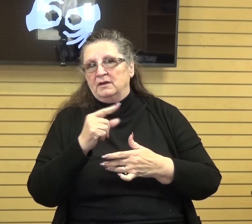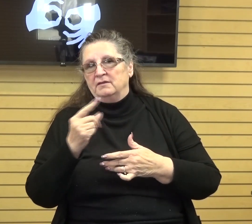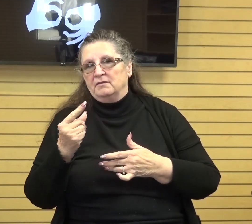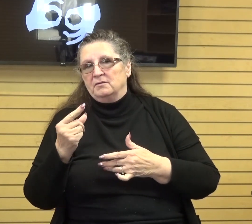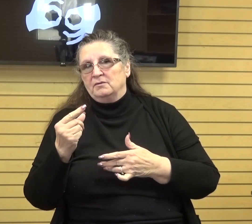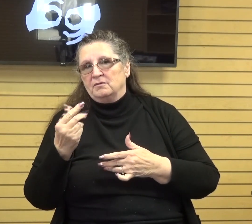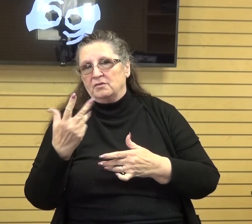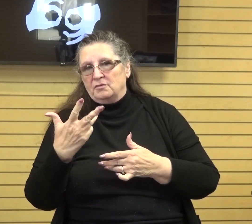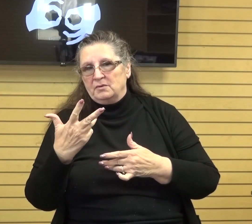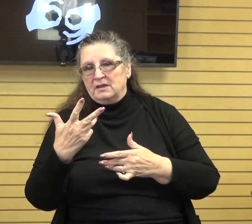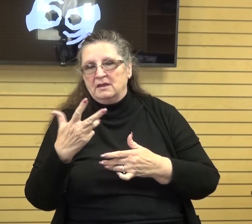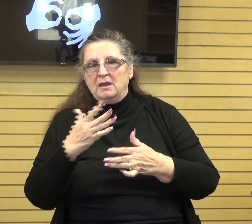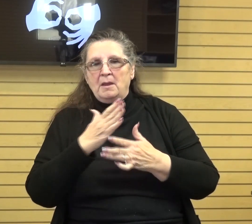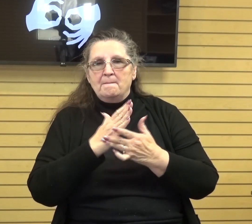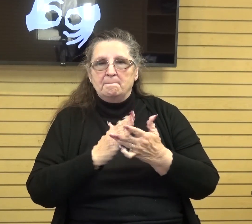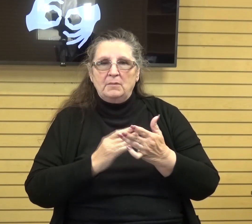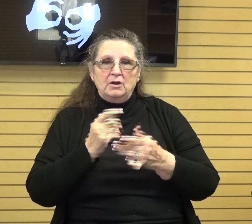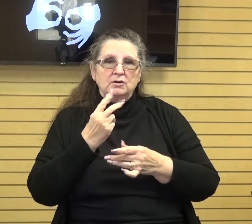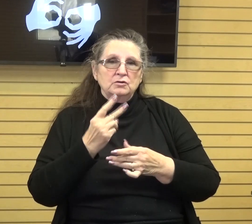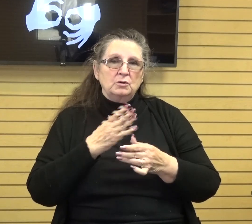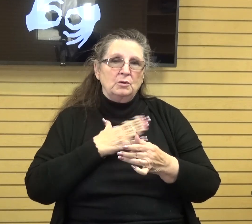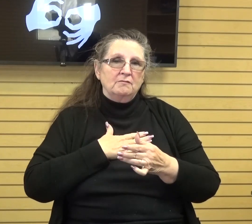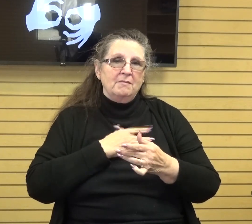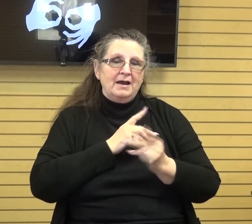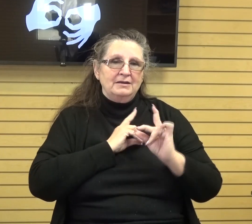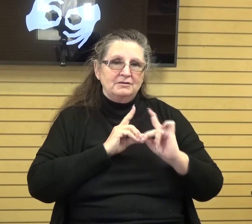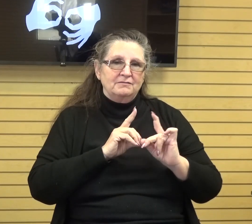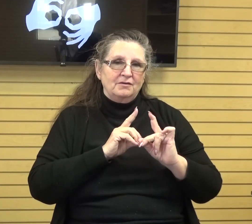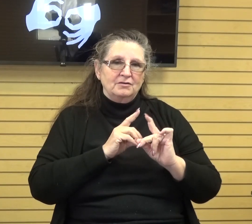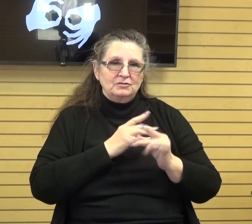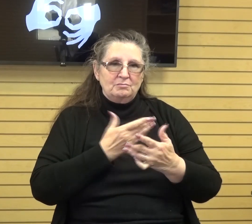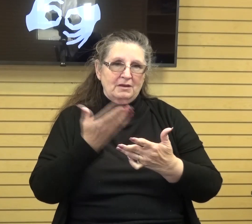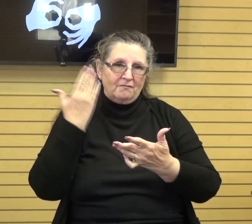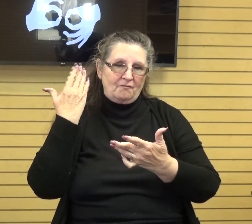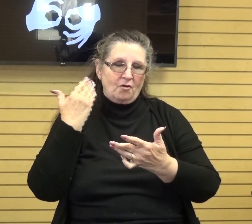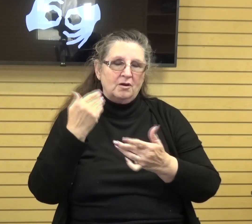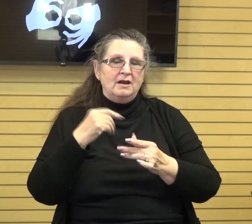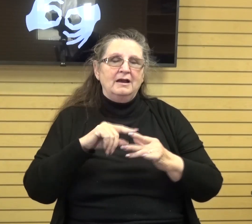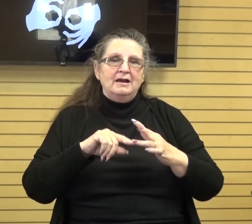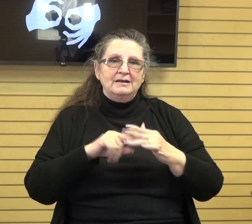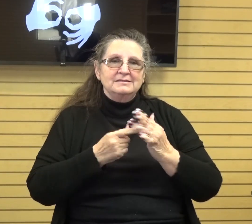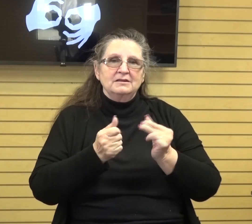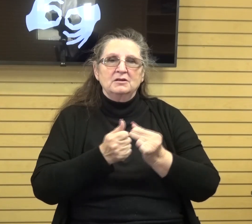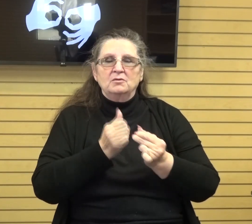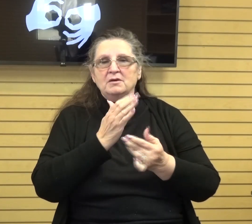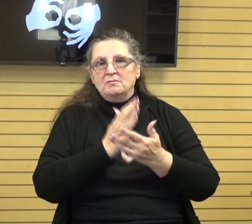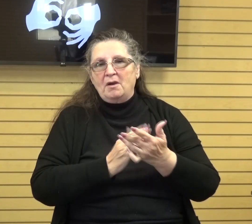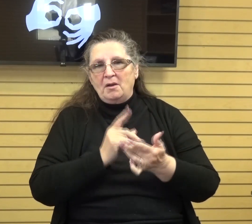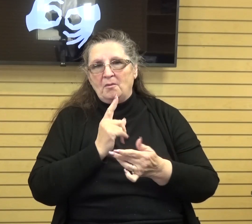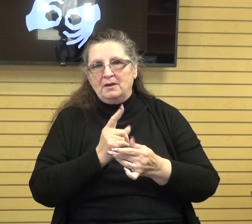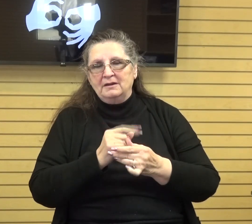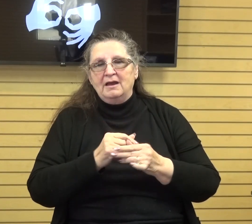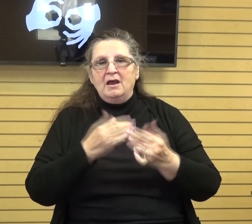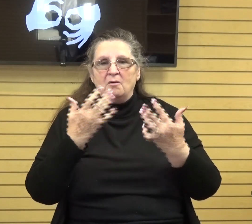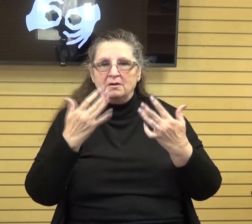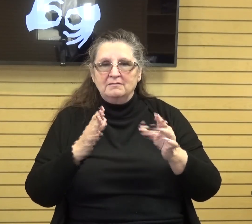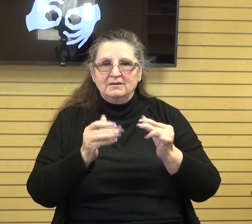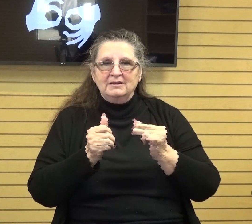is part two if you remember i did part one last time and uh i want to finish up this little short